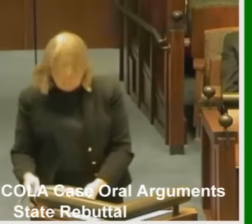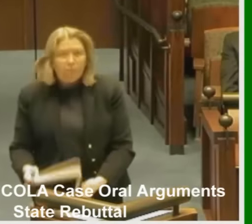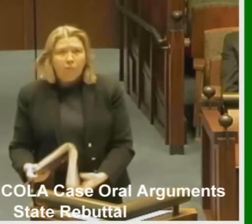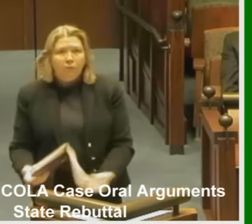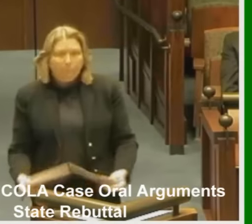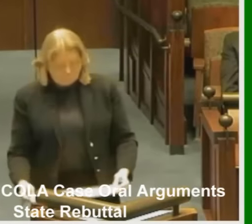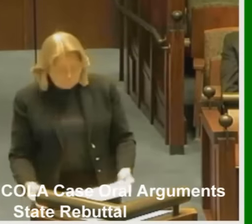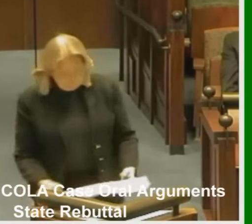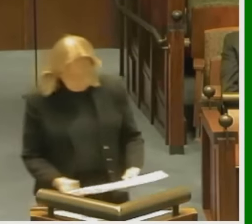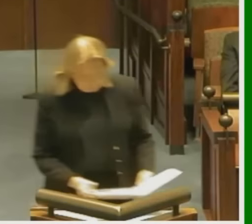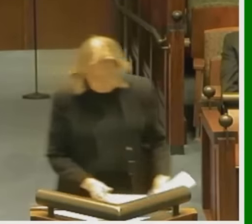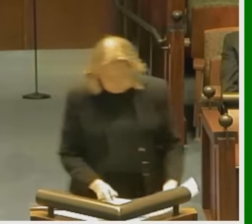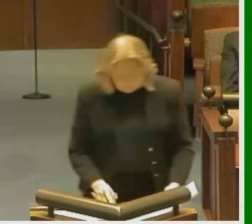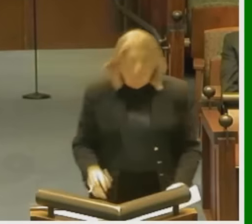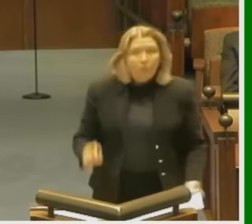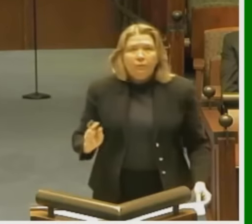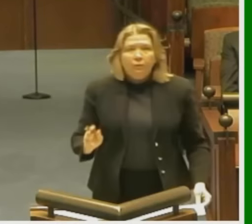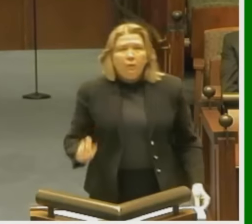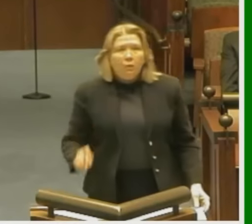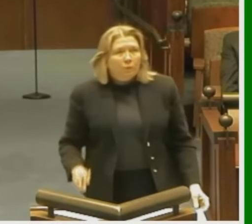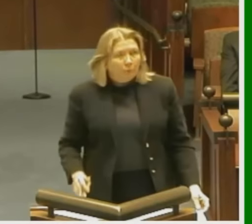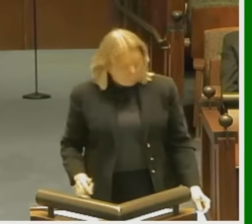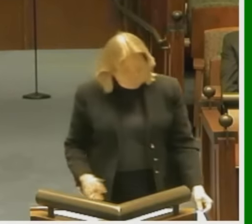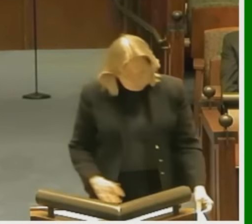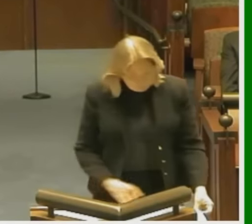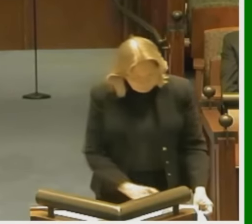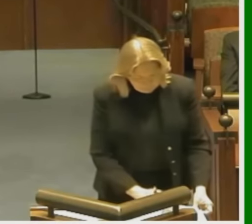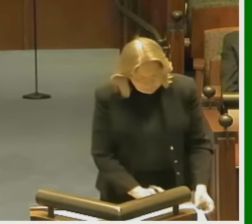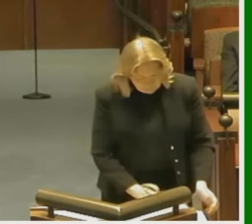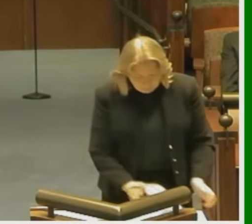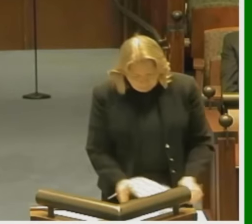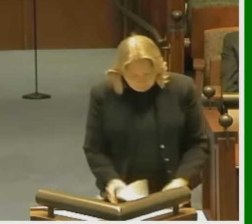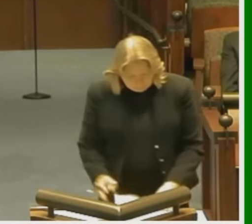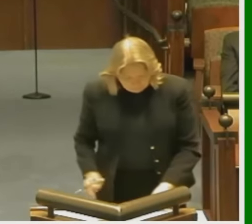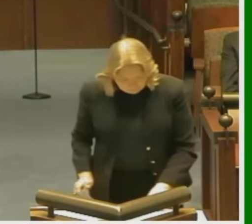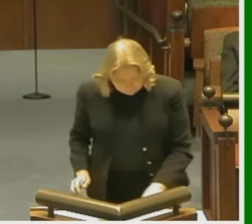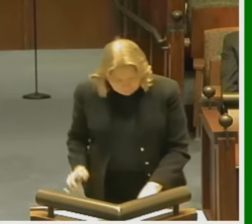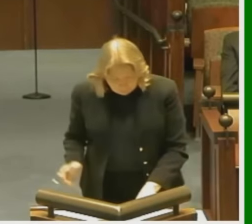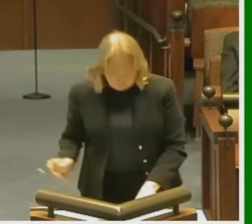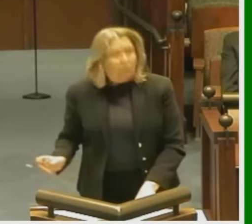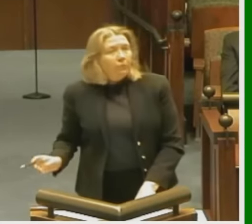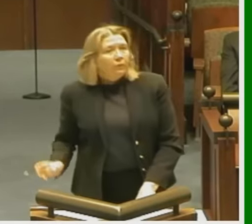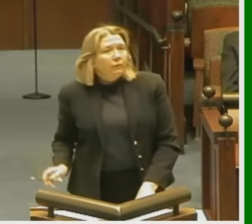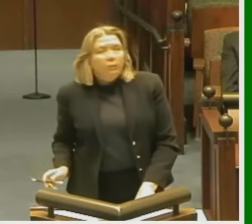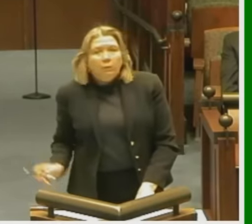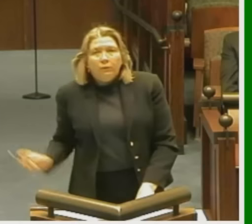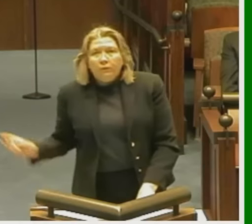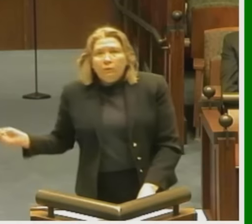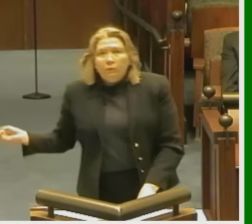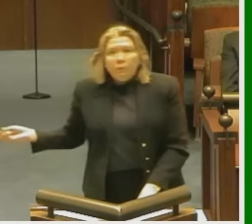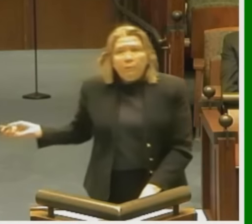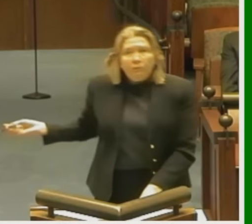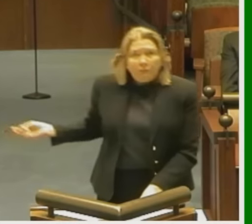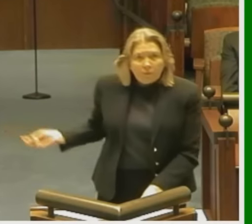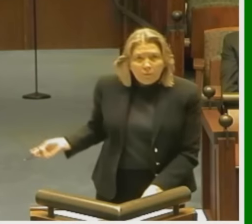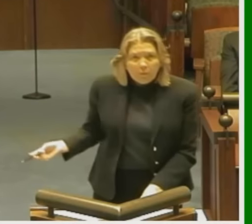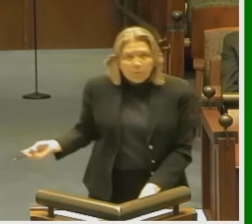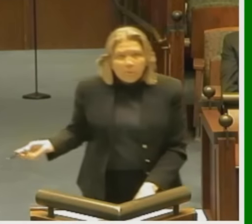Excuse me, Your Honor. Just three quick points, Your Honor. First, I wanted to address U.S. Trust, which Mr. Auslander